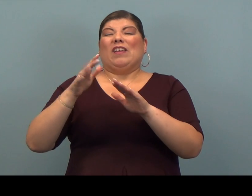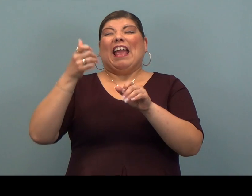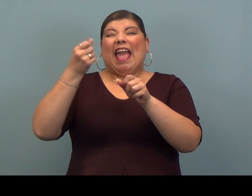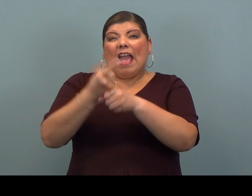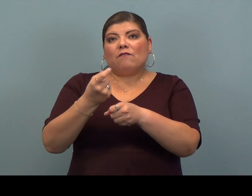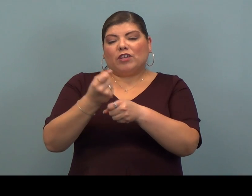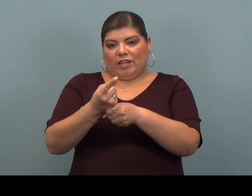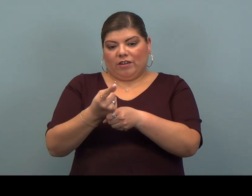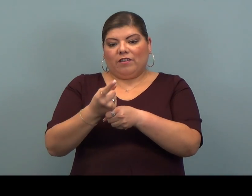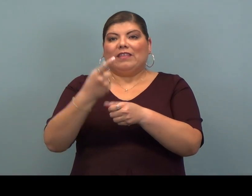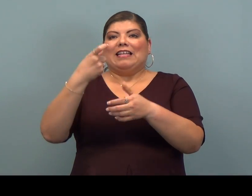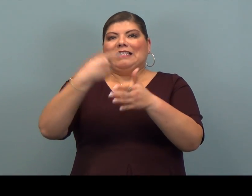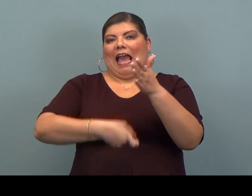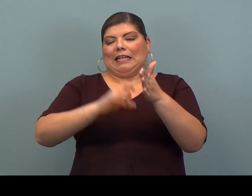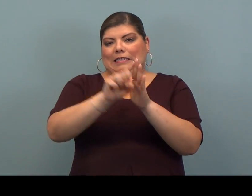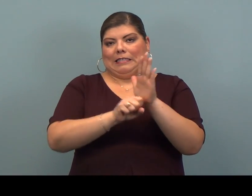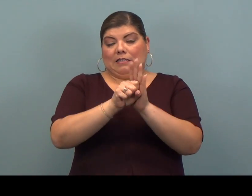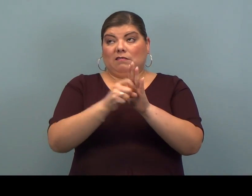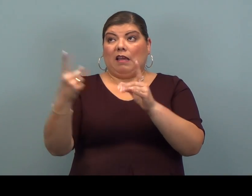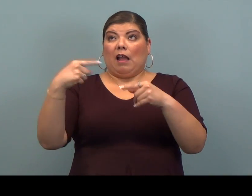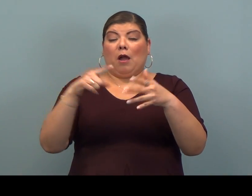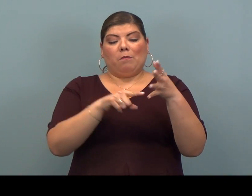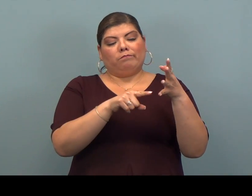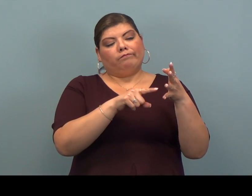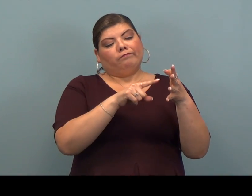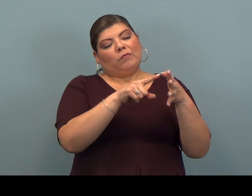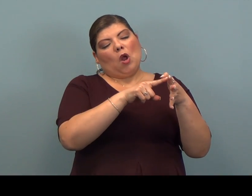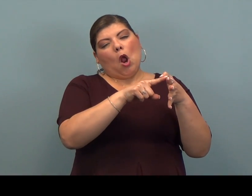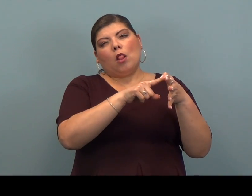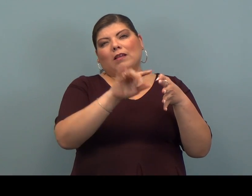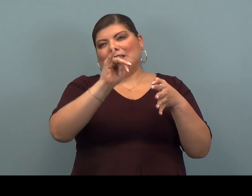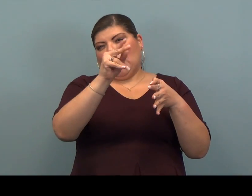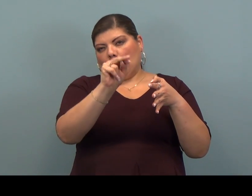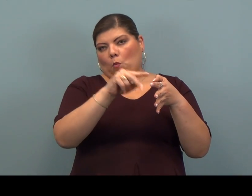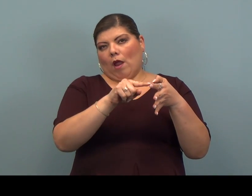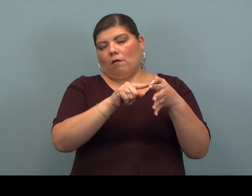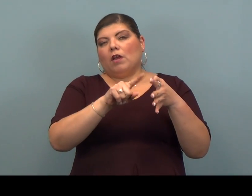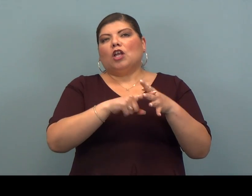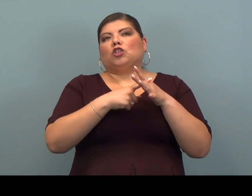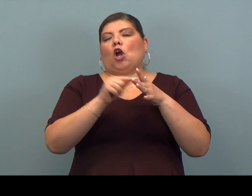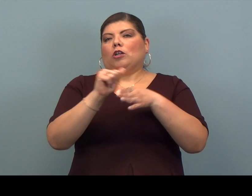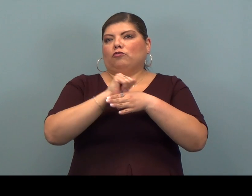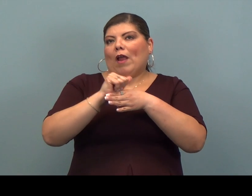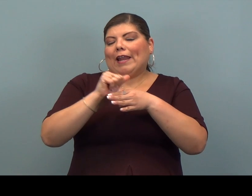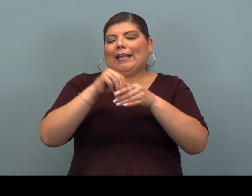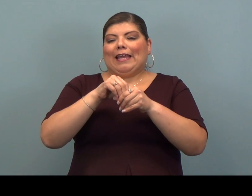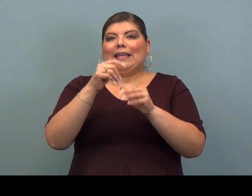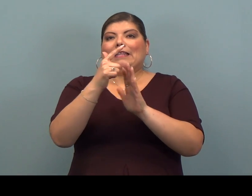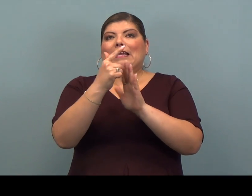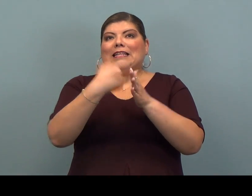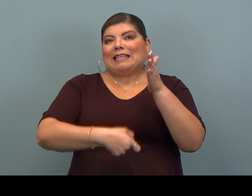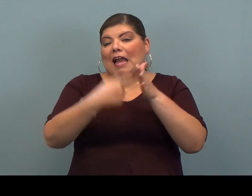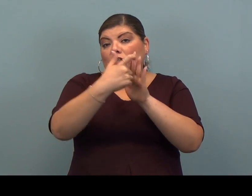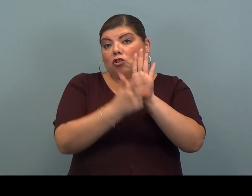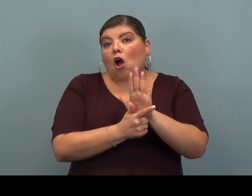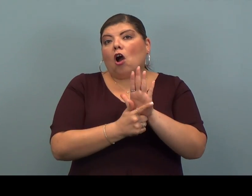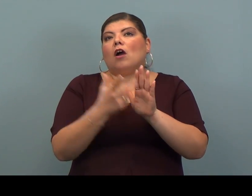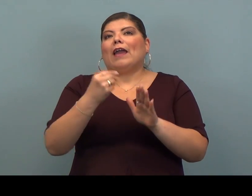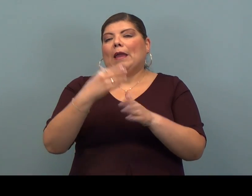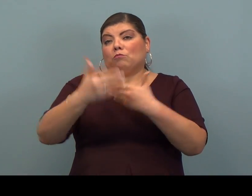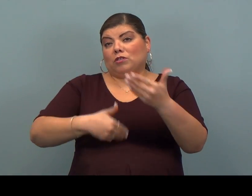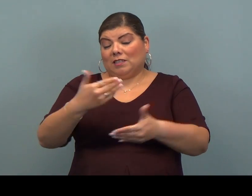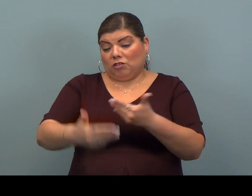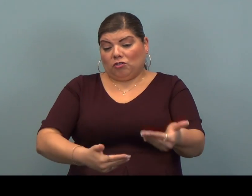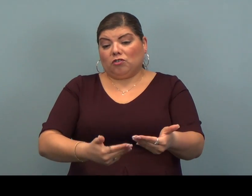season. They come in early in January and start training in tax law and tax site procedures.